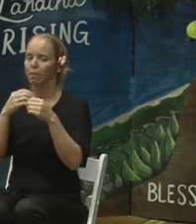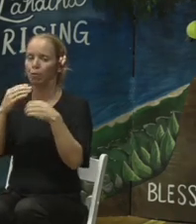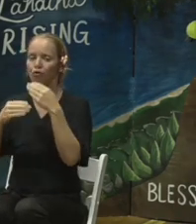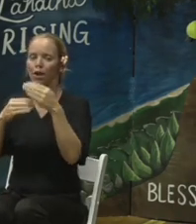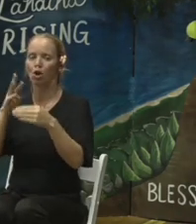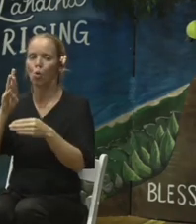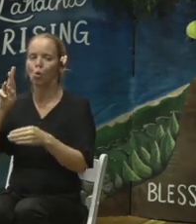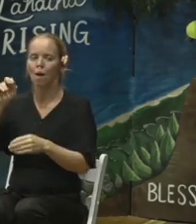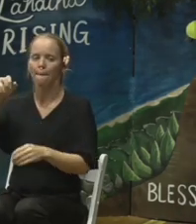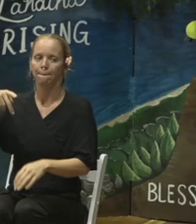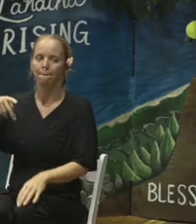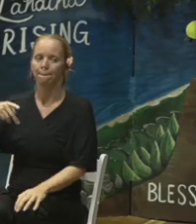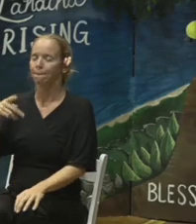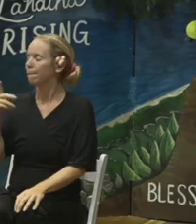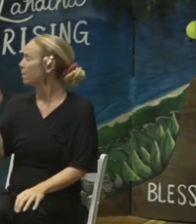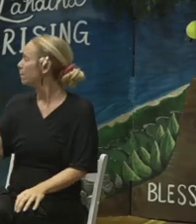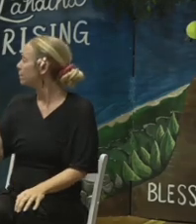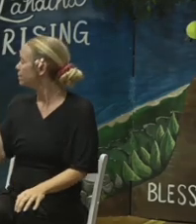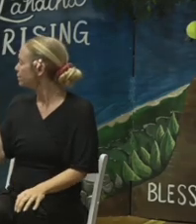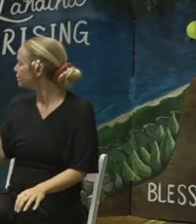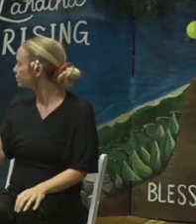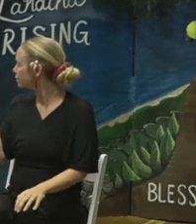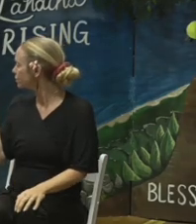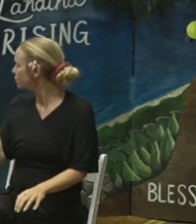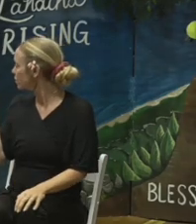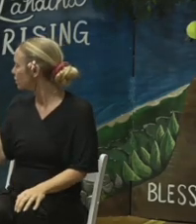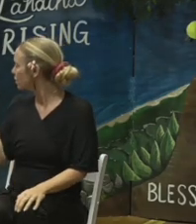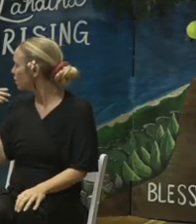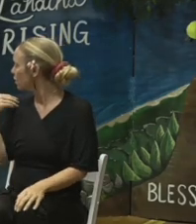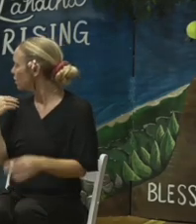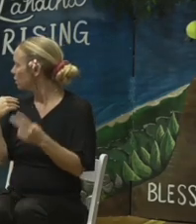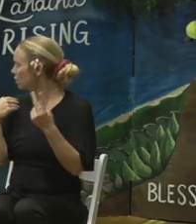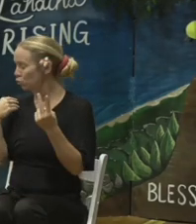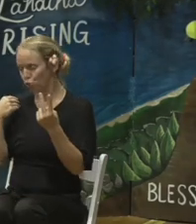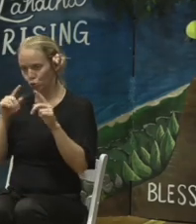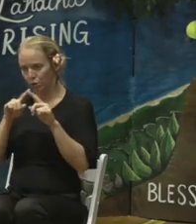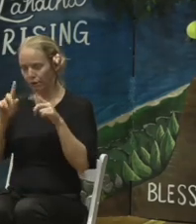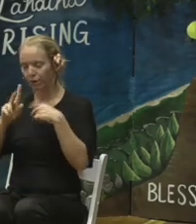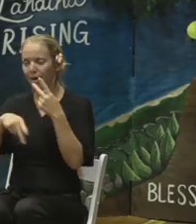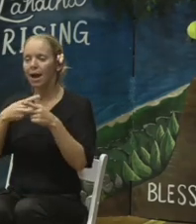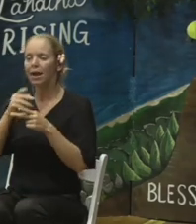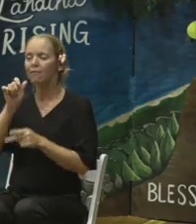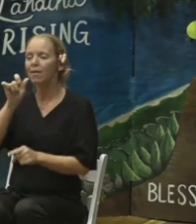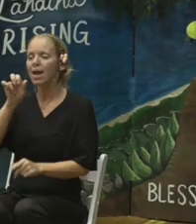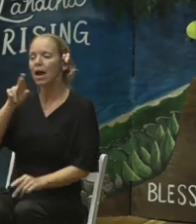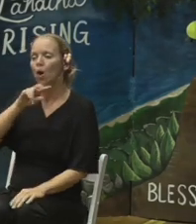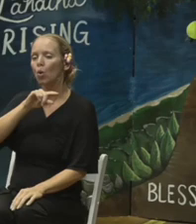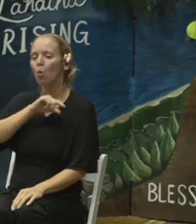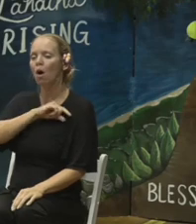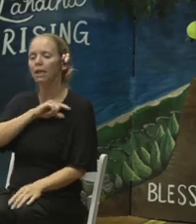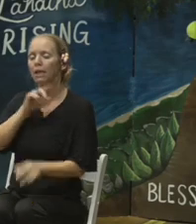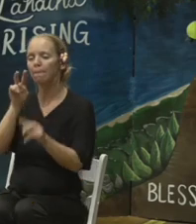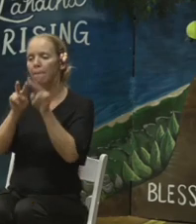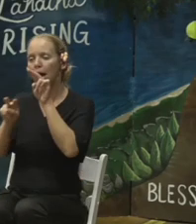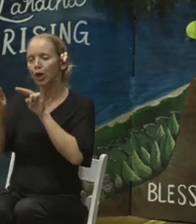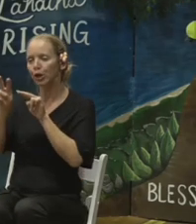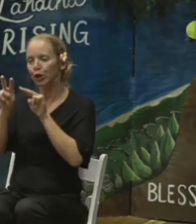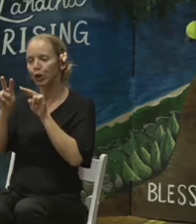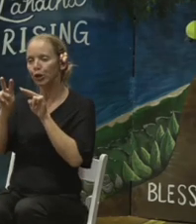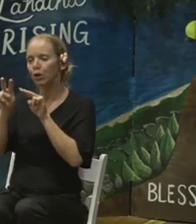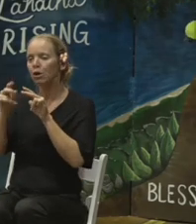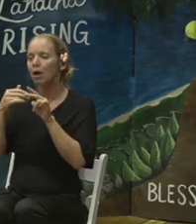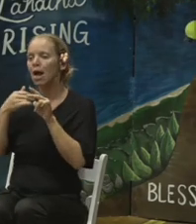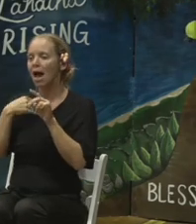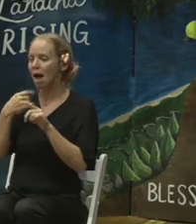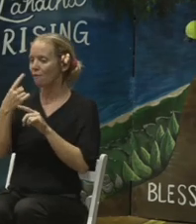Here are two different air quality monitors. One is stationary. One is handheld. The one I've seen being